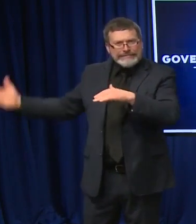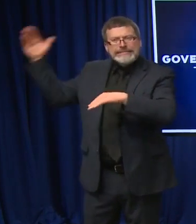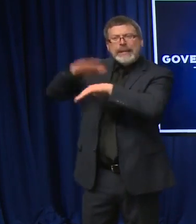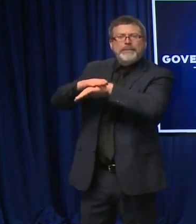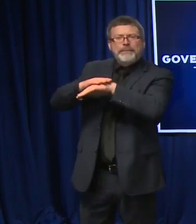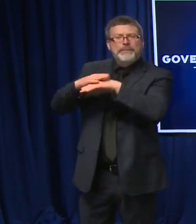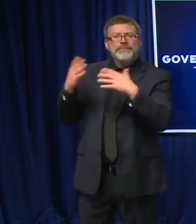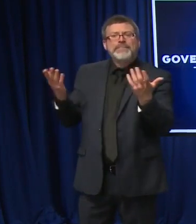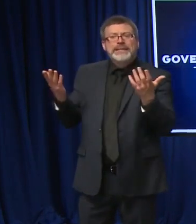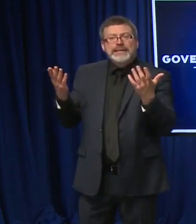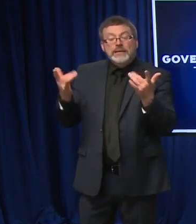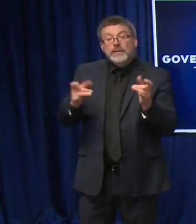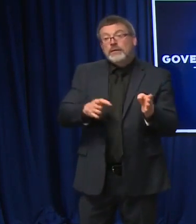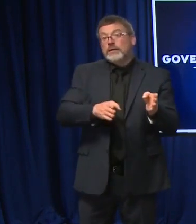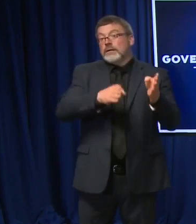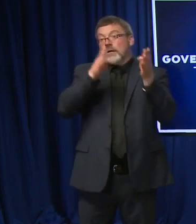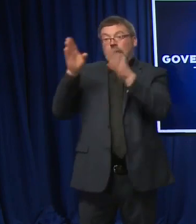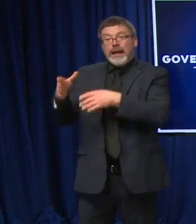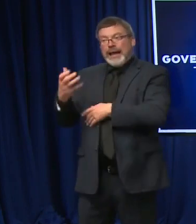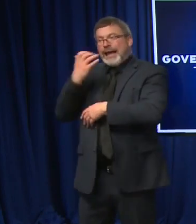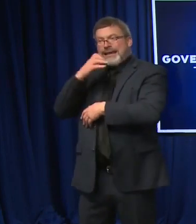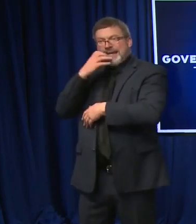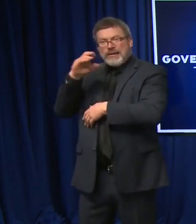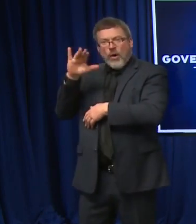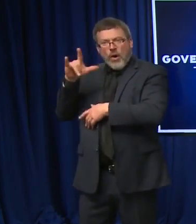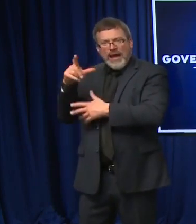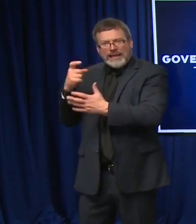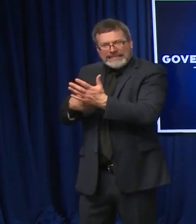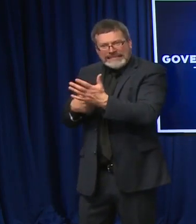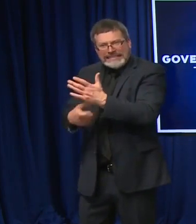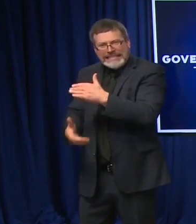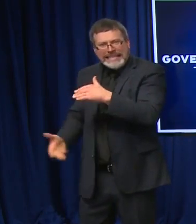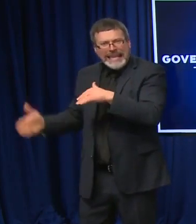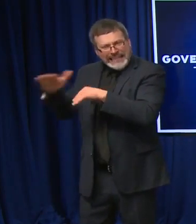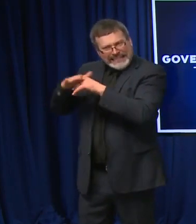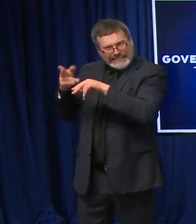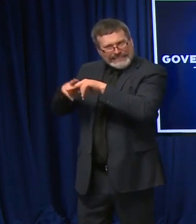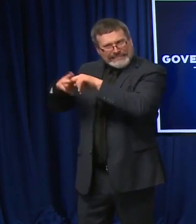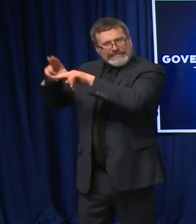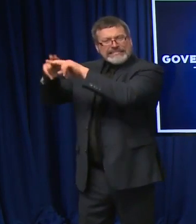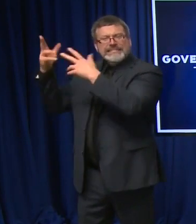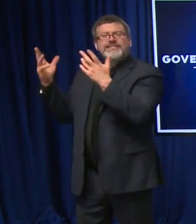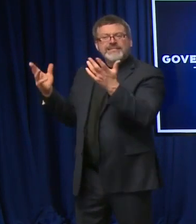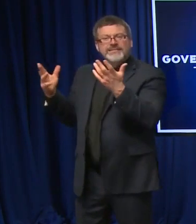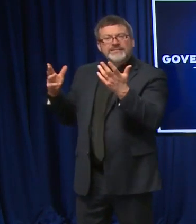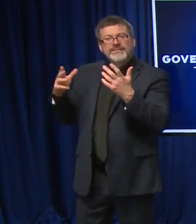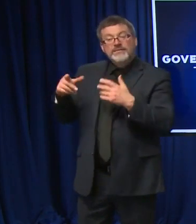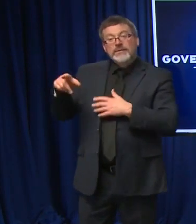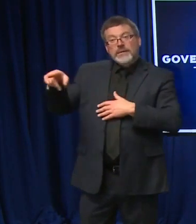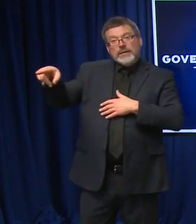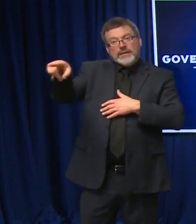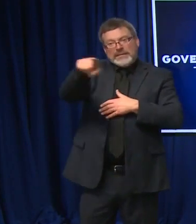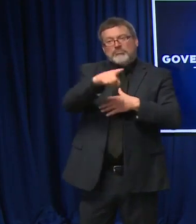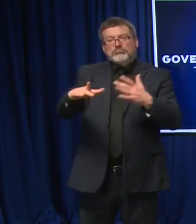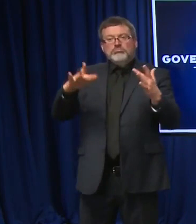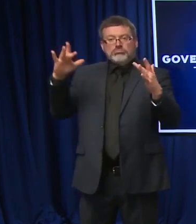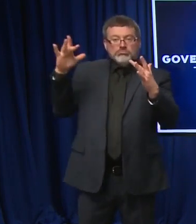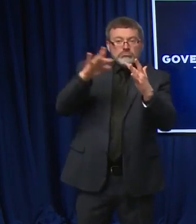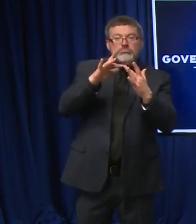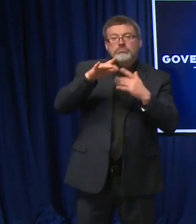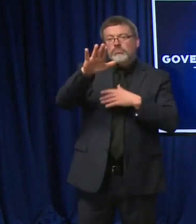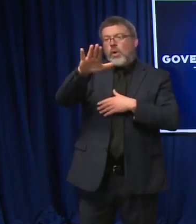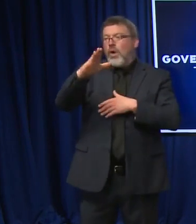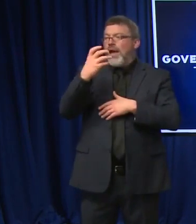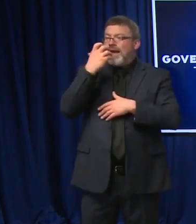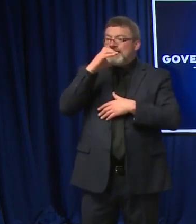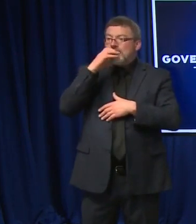we're very concerned that it's going to be highly inflated. And we encourage everybody to call their home heating oil or propane provider. Get on a